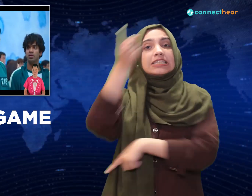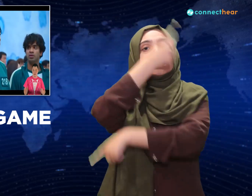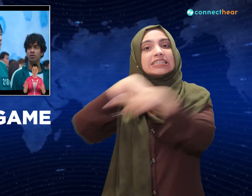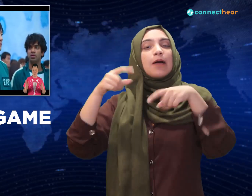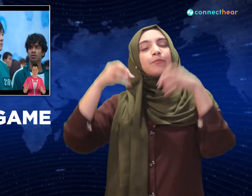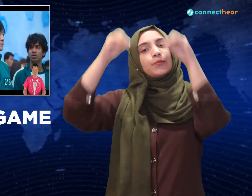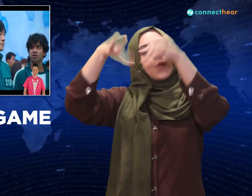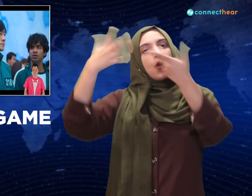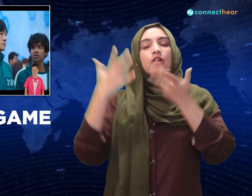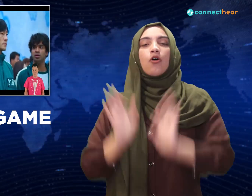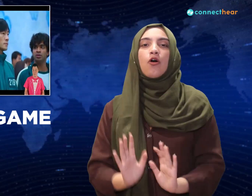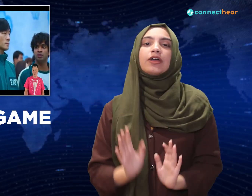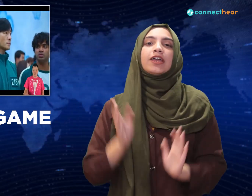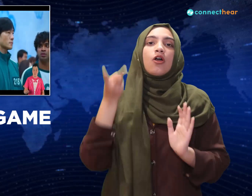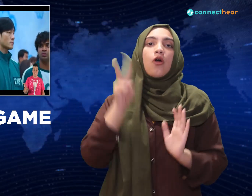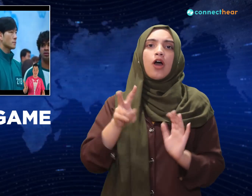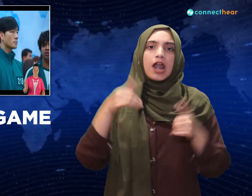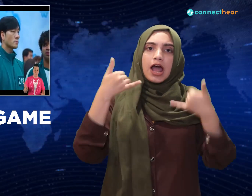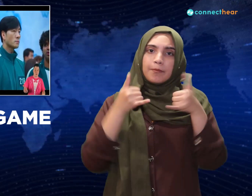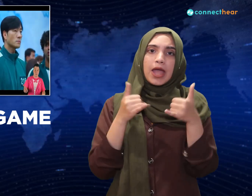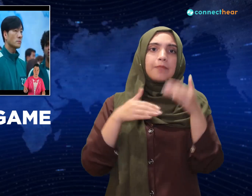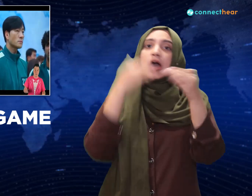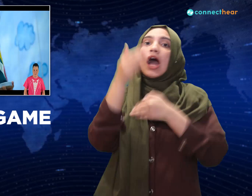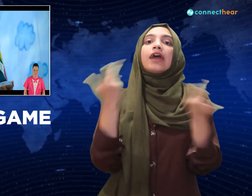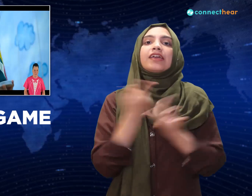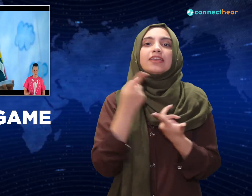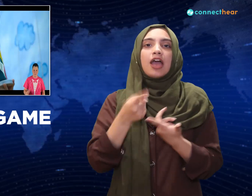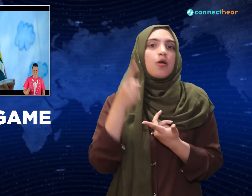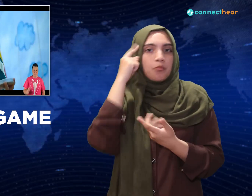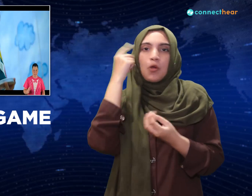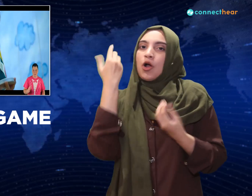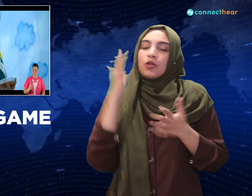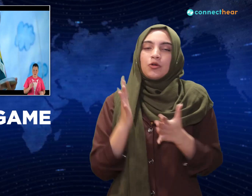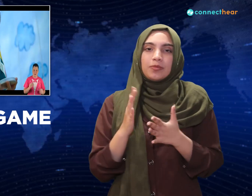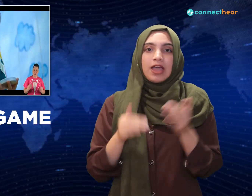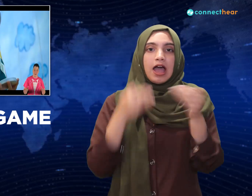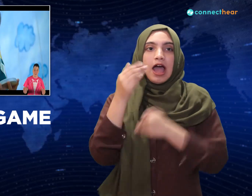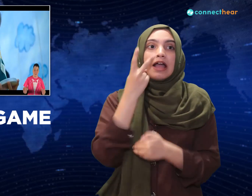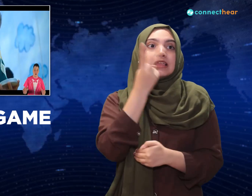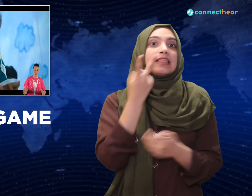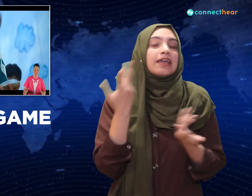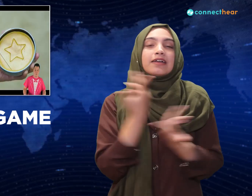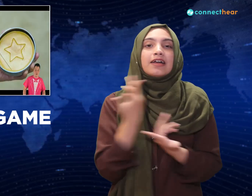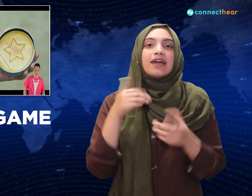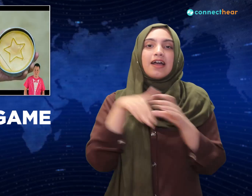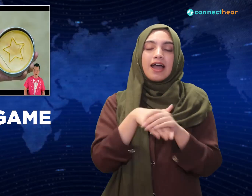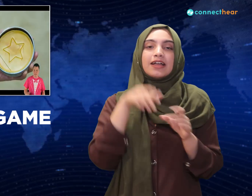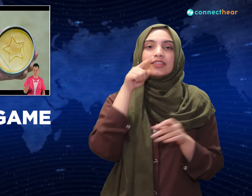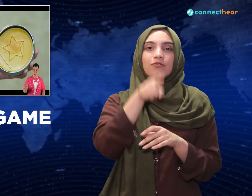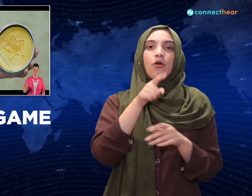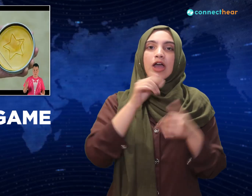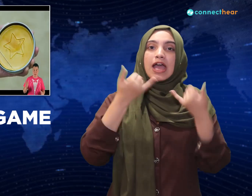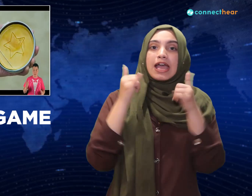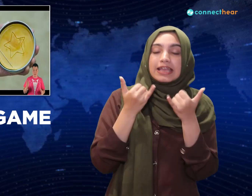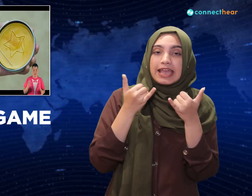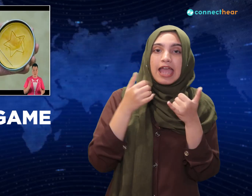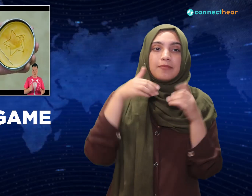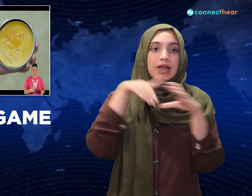knowing the game, it's basically a random choice. Turns out it's a game called Honeycomb, where you've got a shape baked into this thin